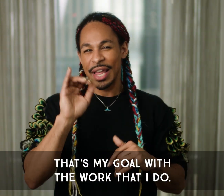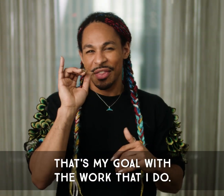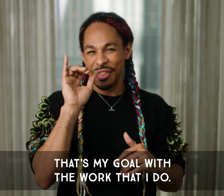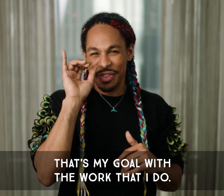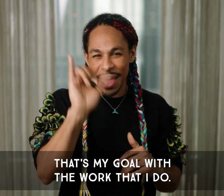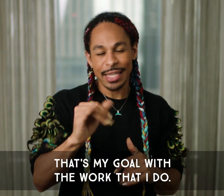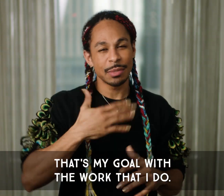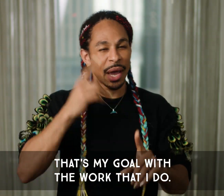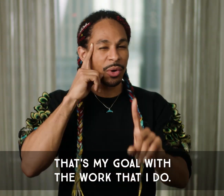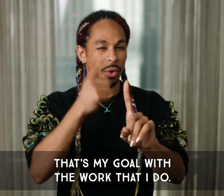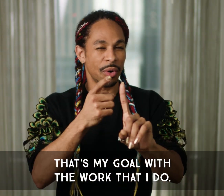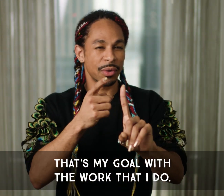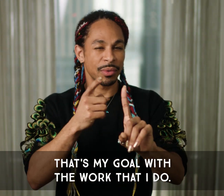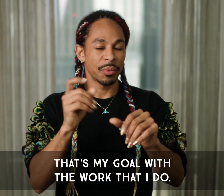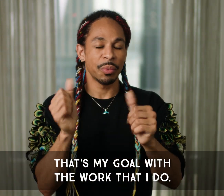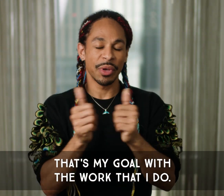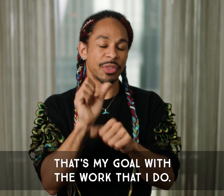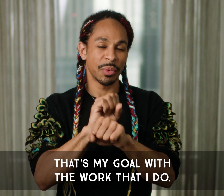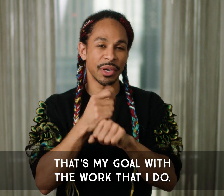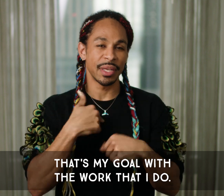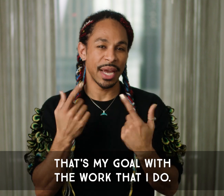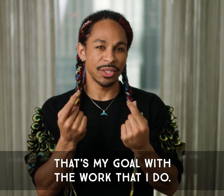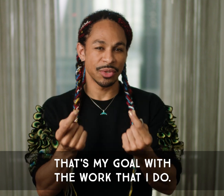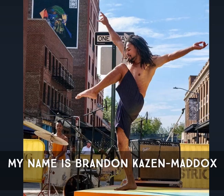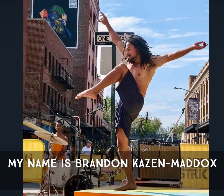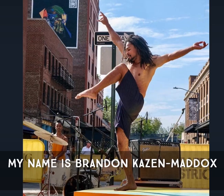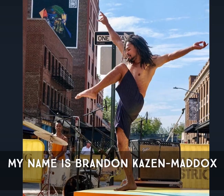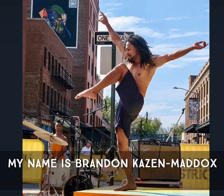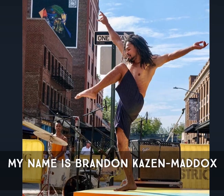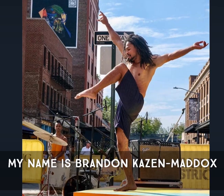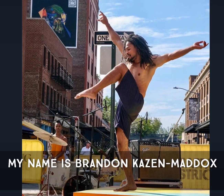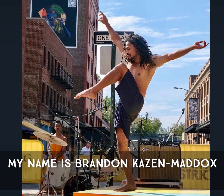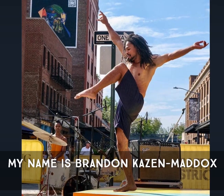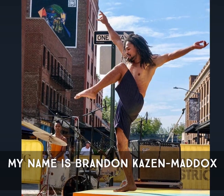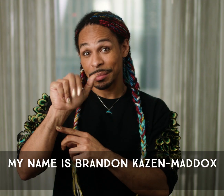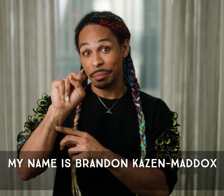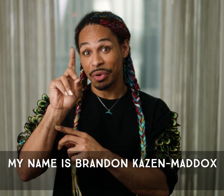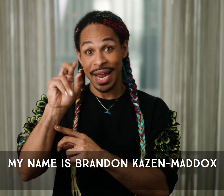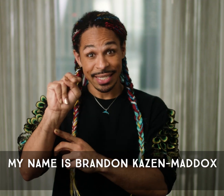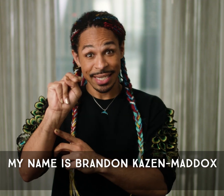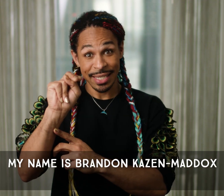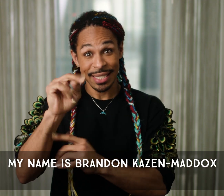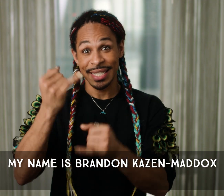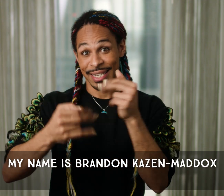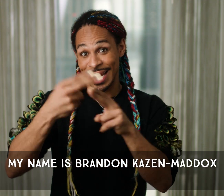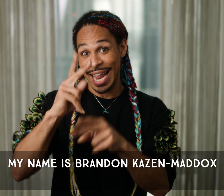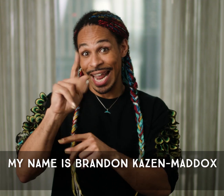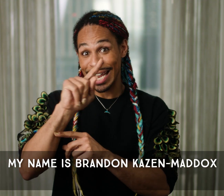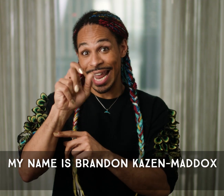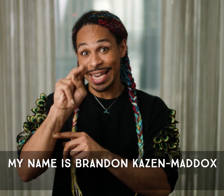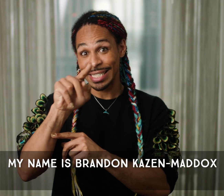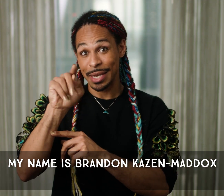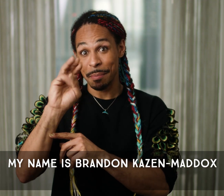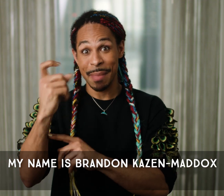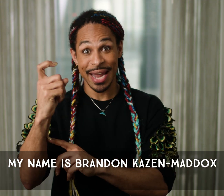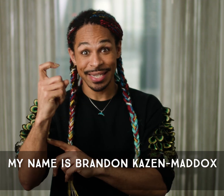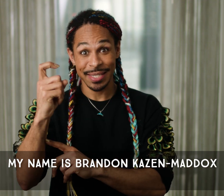that's my goal with the work that I do. My name is Brandon Kazin Maddox,